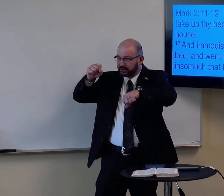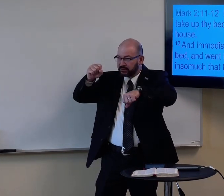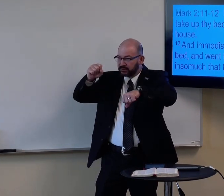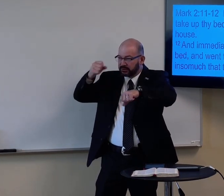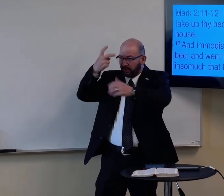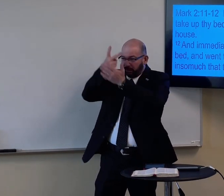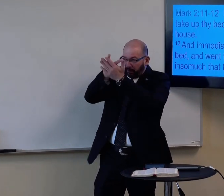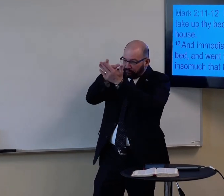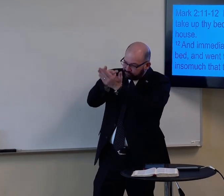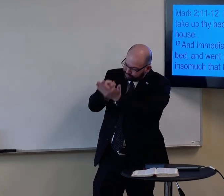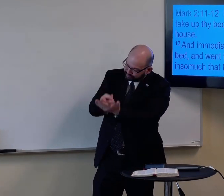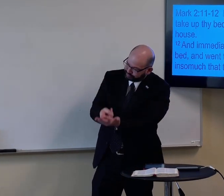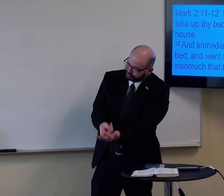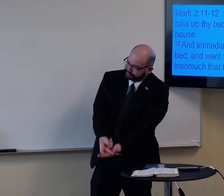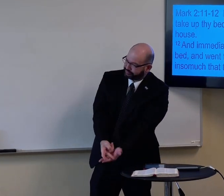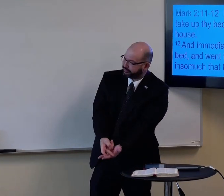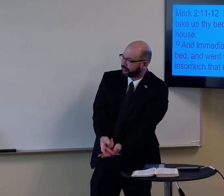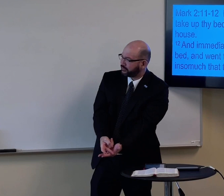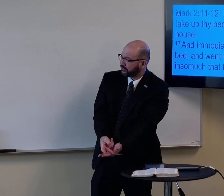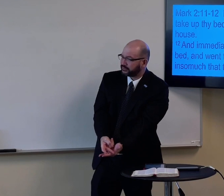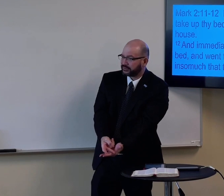they tore apart the roof, and they lowered the guy down.